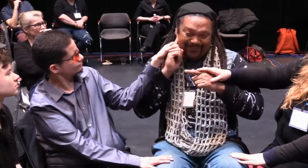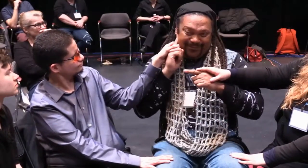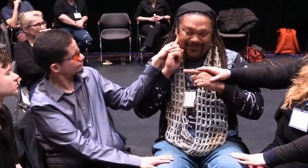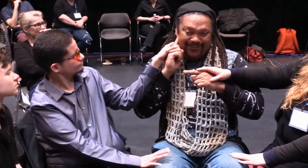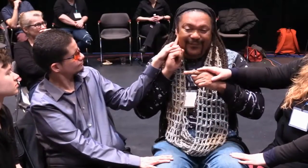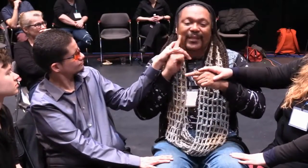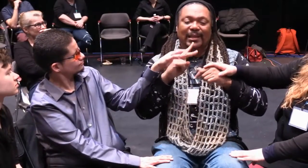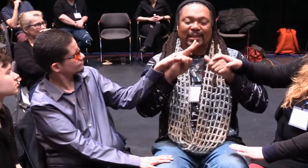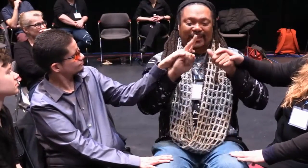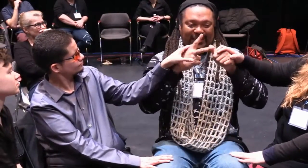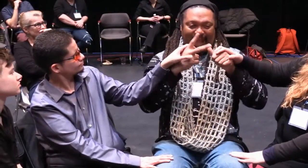black person.